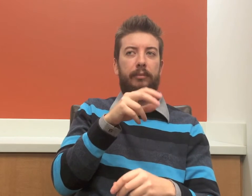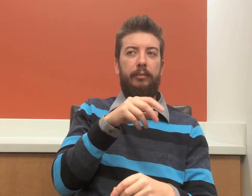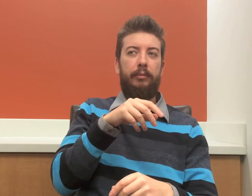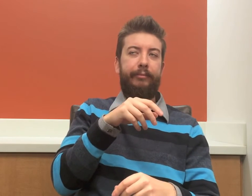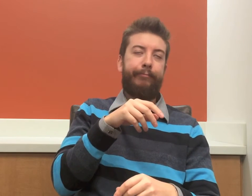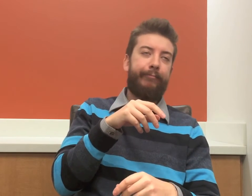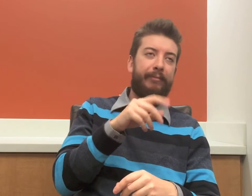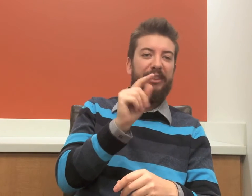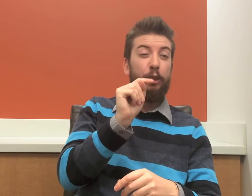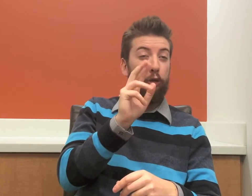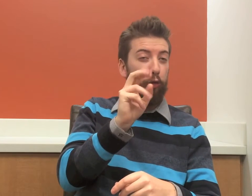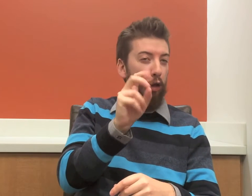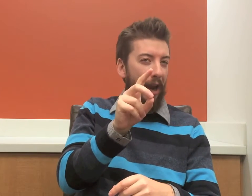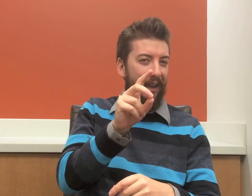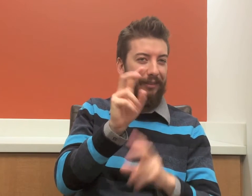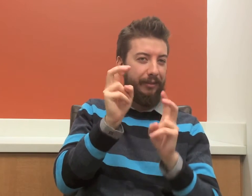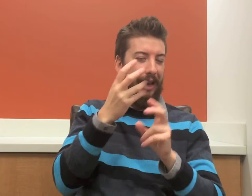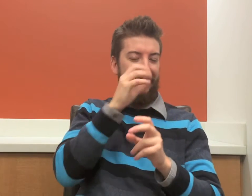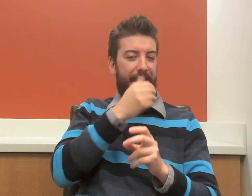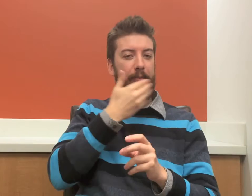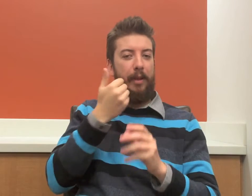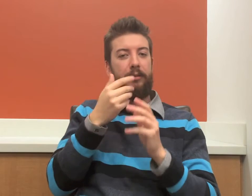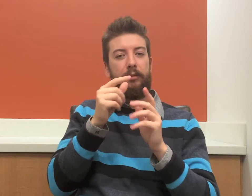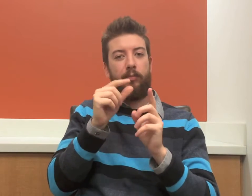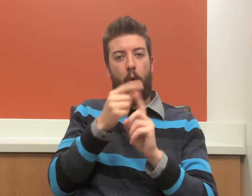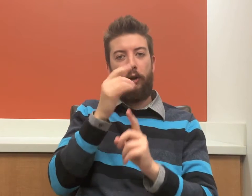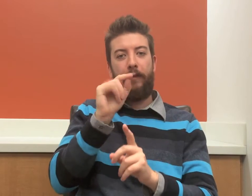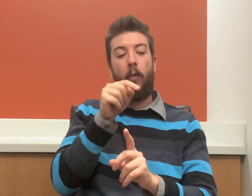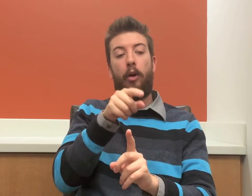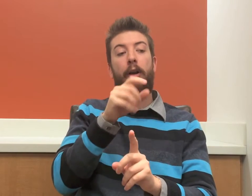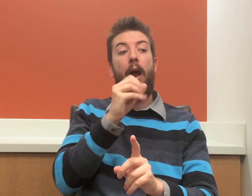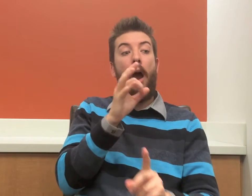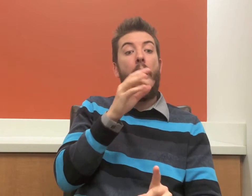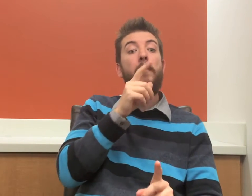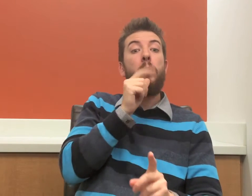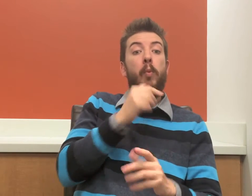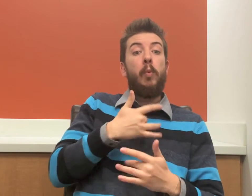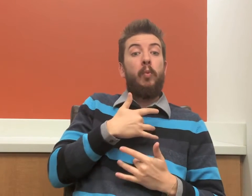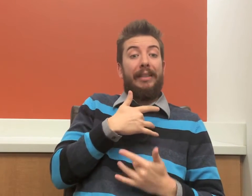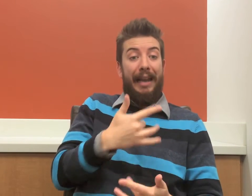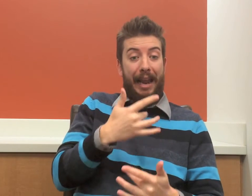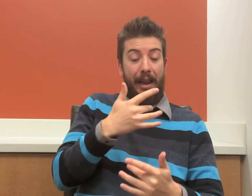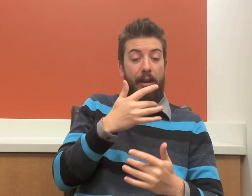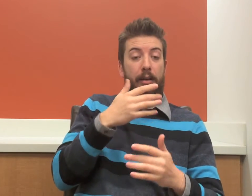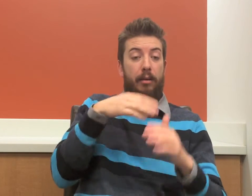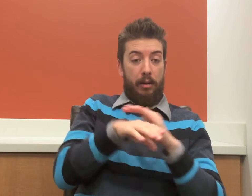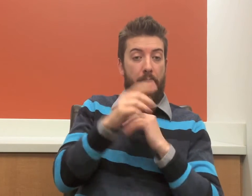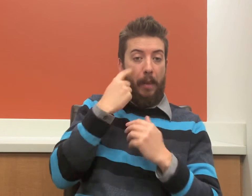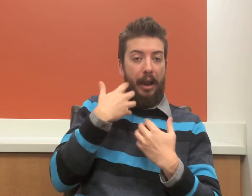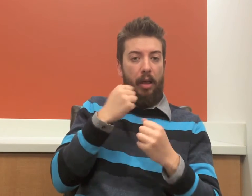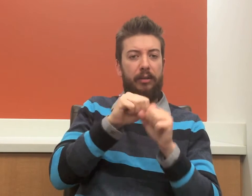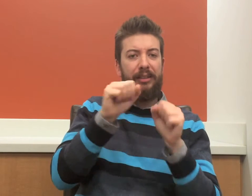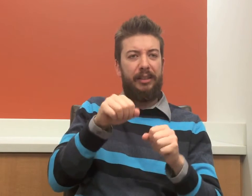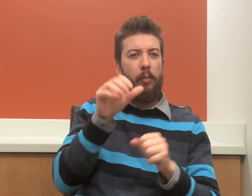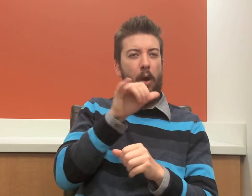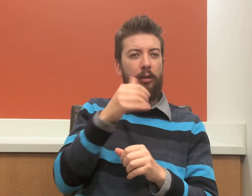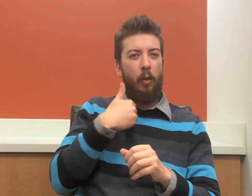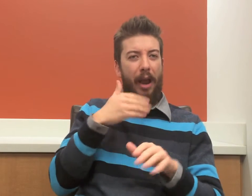I saw a trend of who tends to come into the mental health system. They're people who have